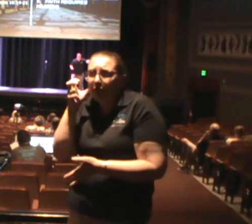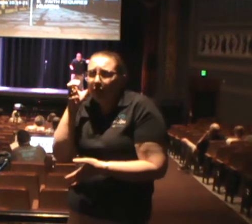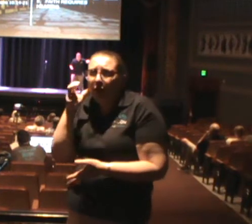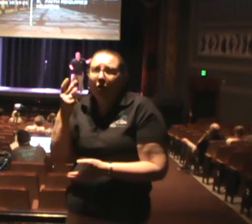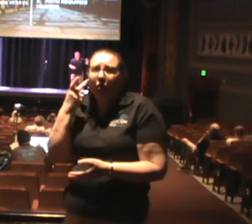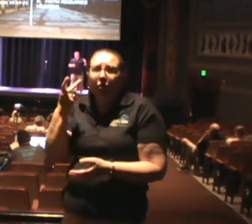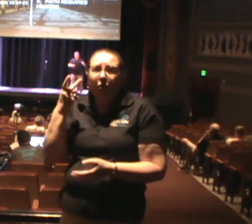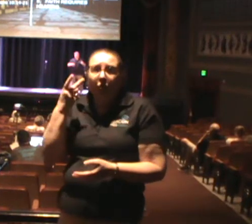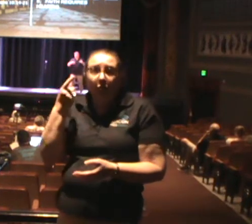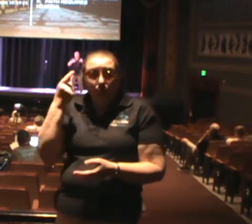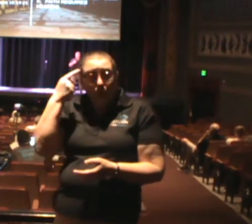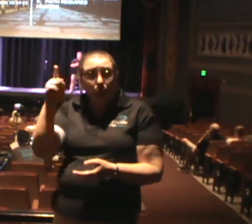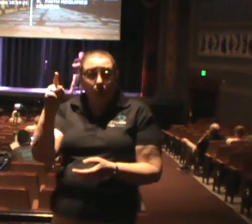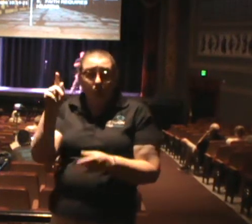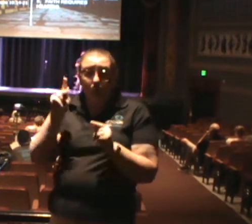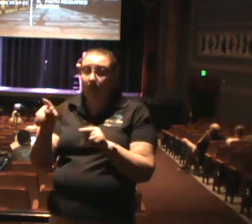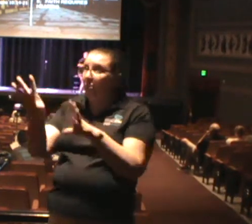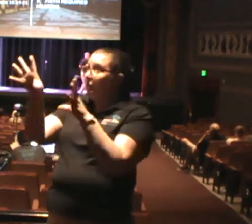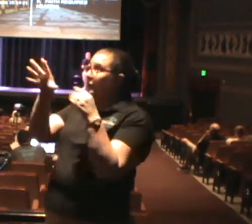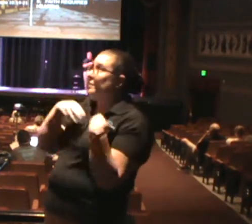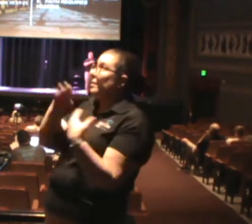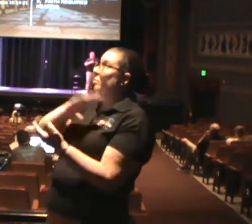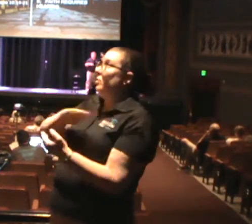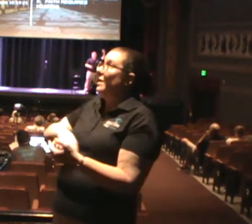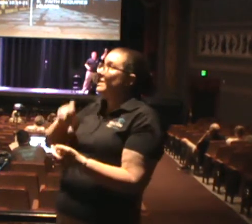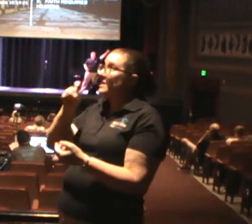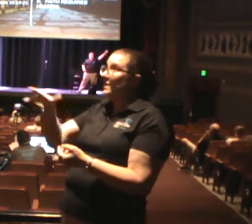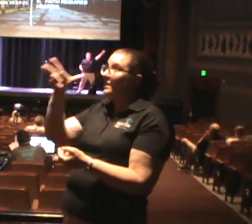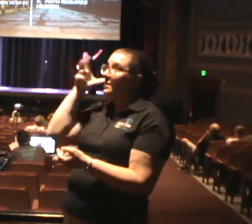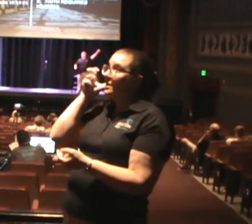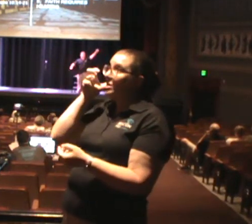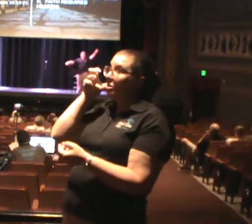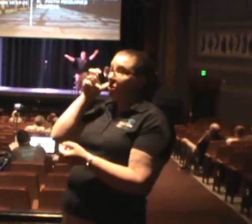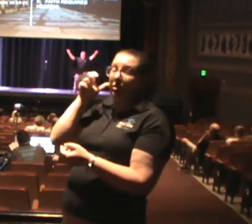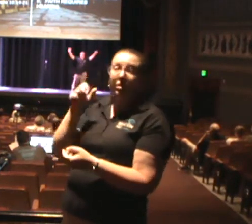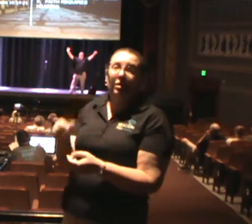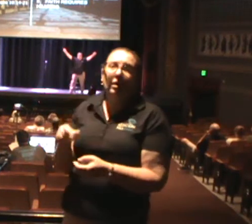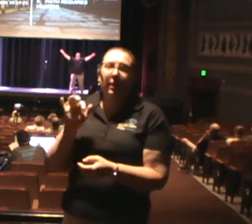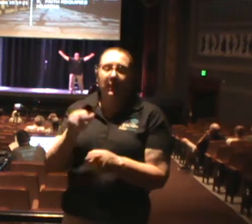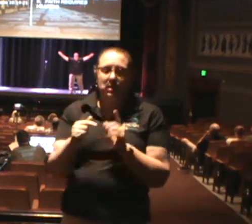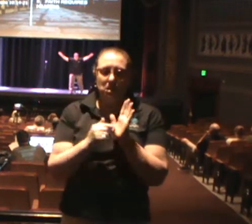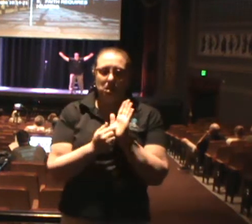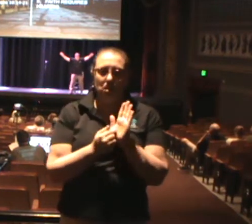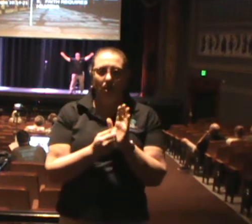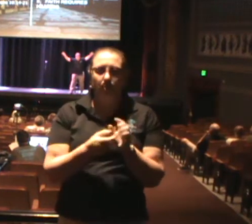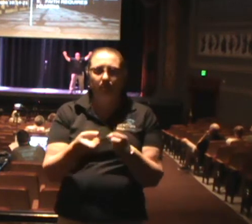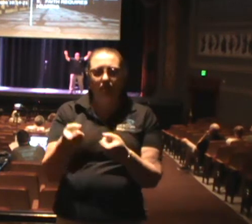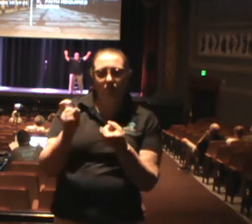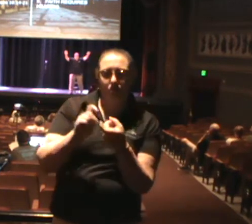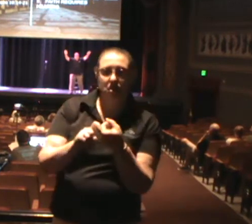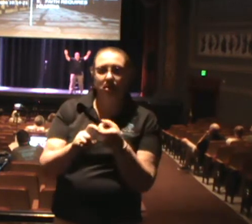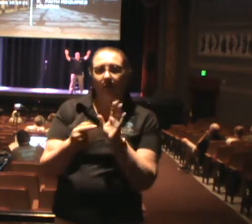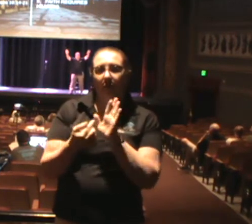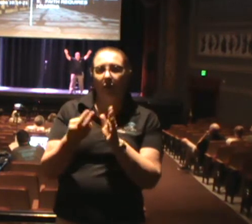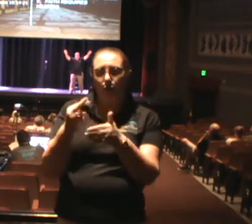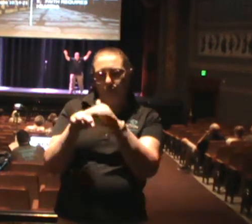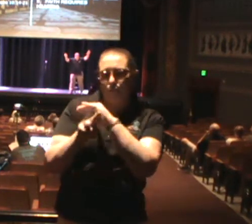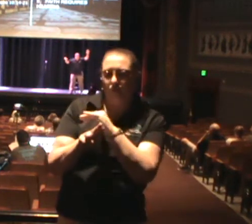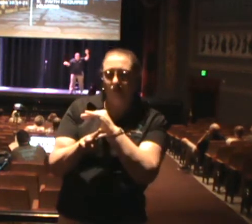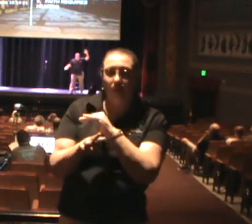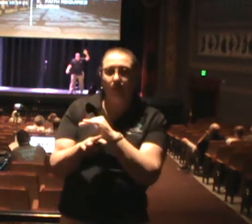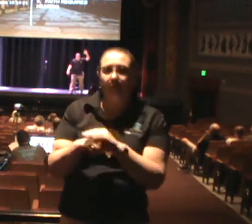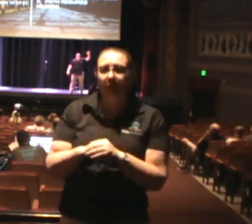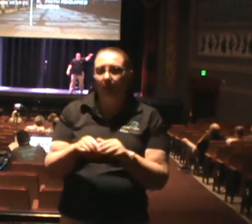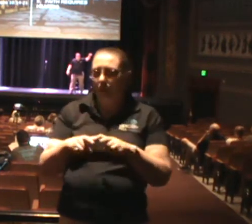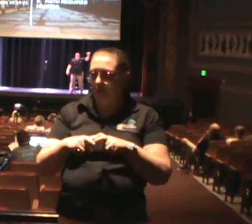hear about Christ. That's called specific revelation. We can talk about general revelation and specific revelation, but without getting too deep,